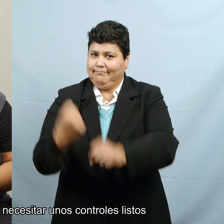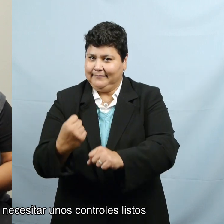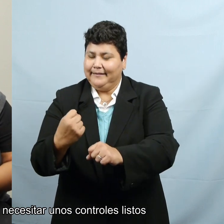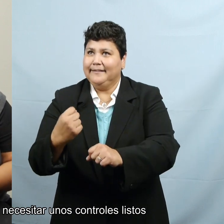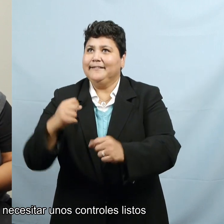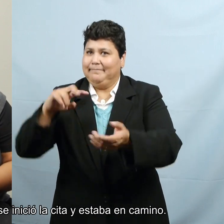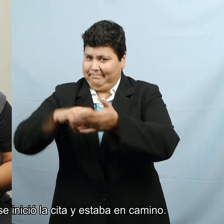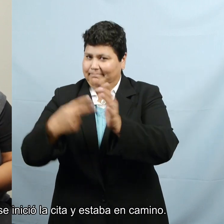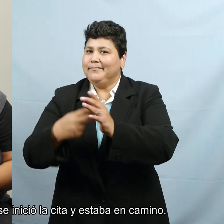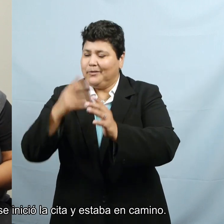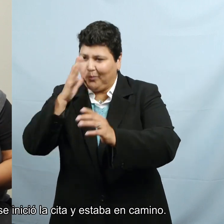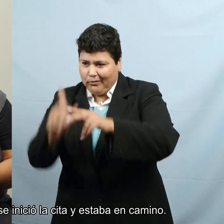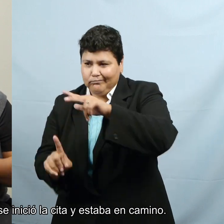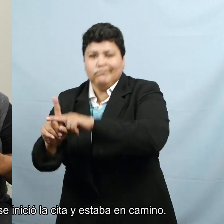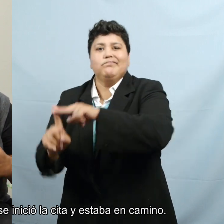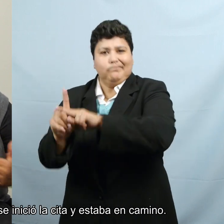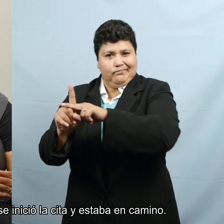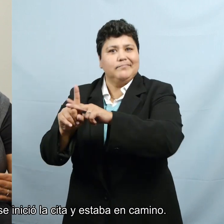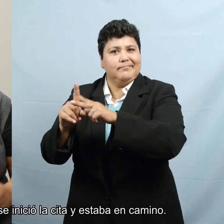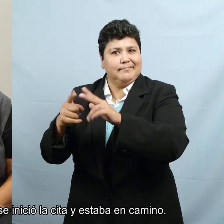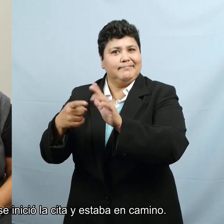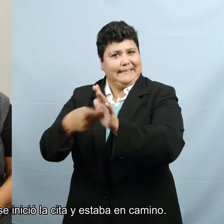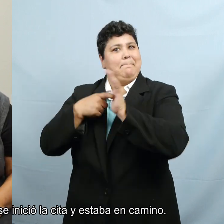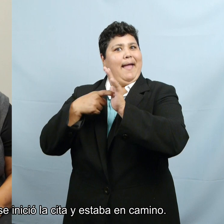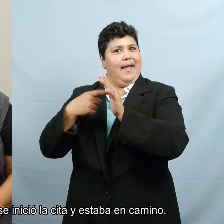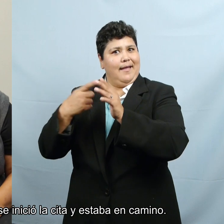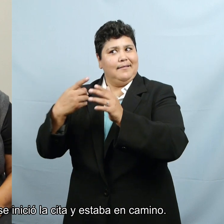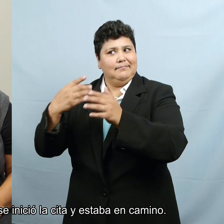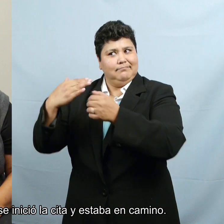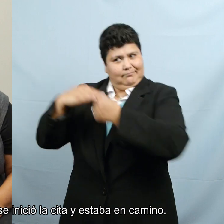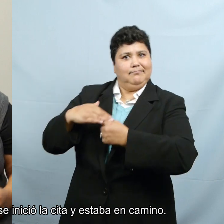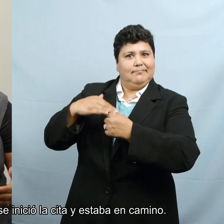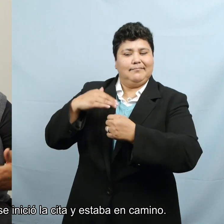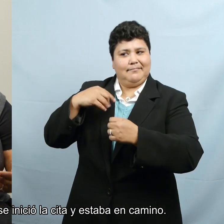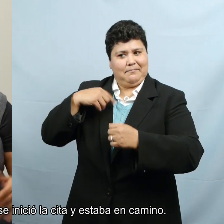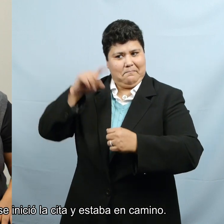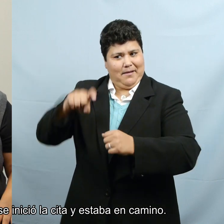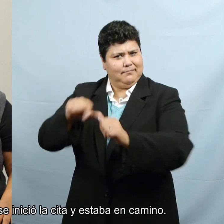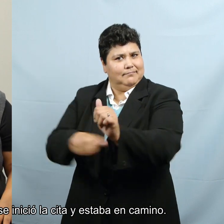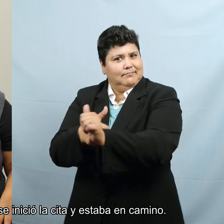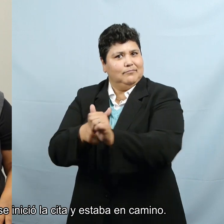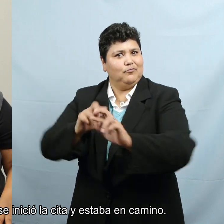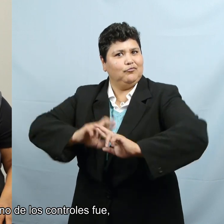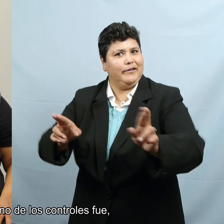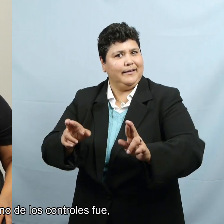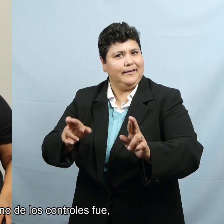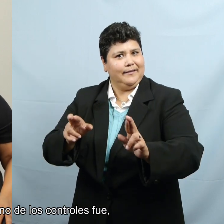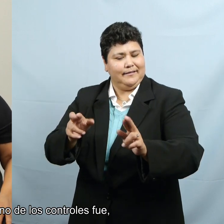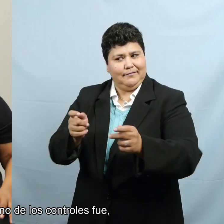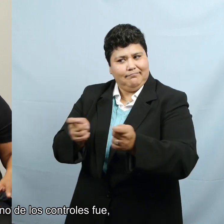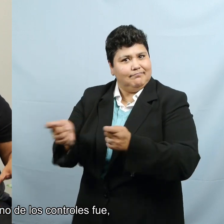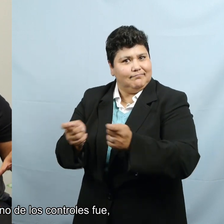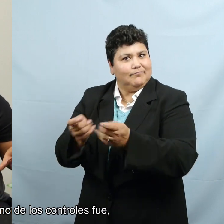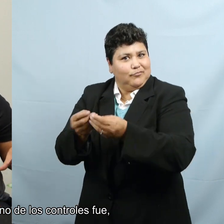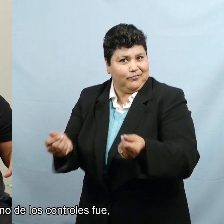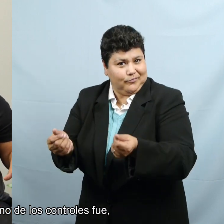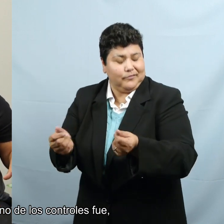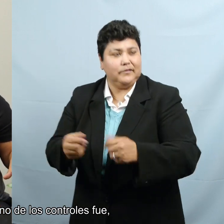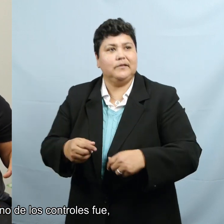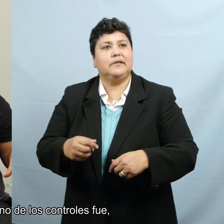to have some controls in place as the assignment, uh, began and, and was, uh, in progress. So,